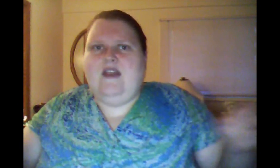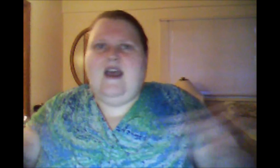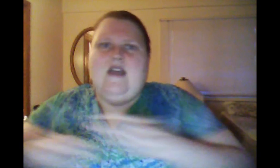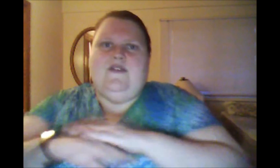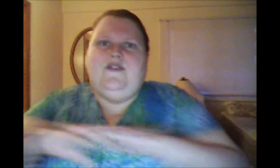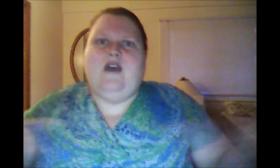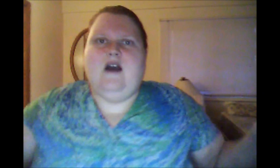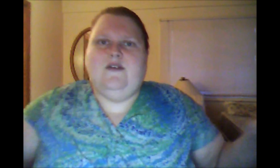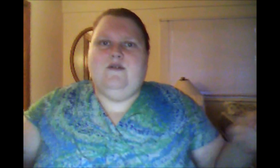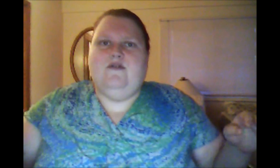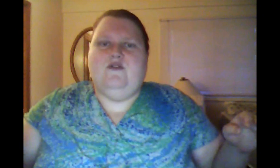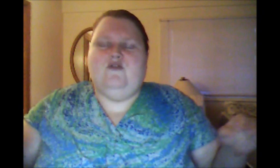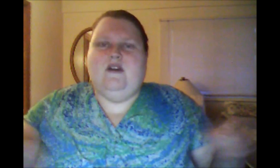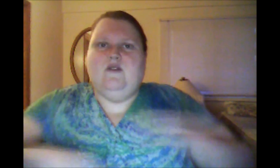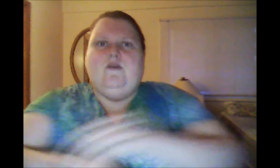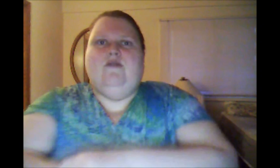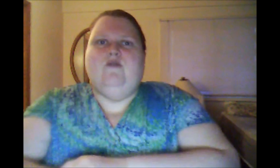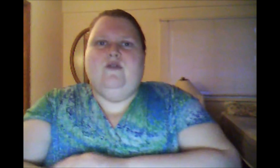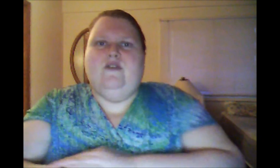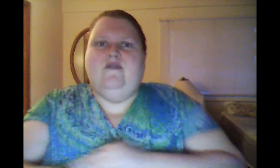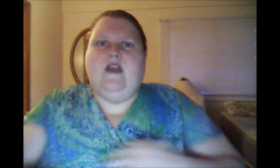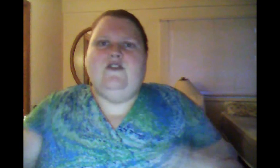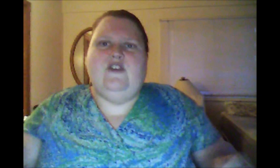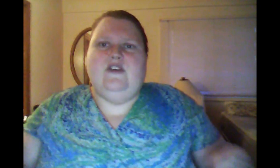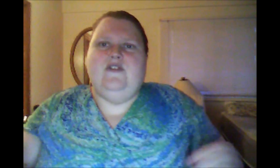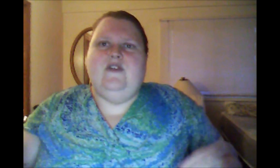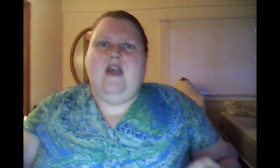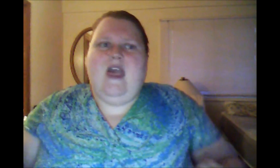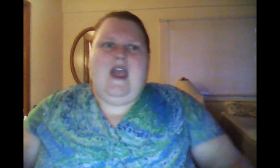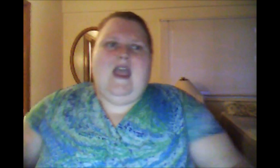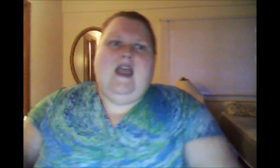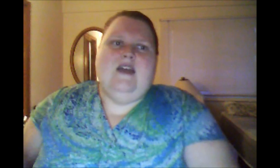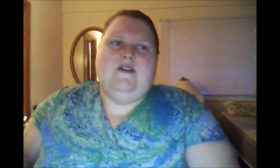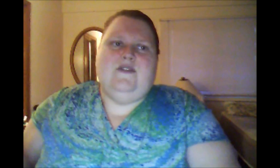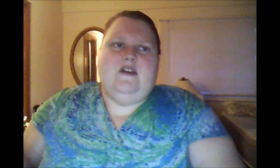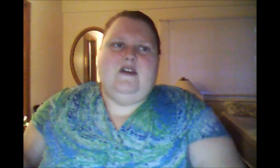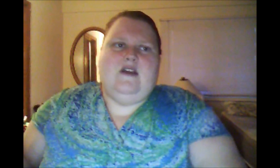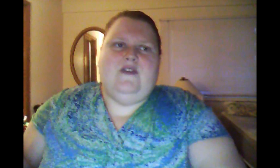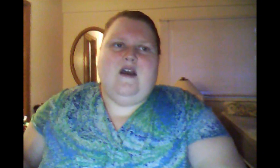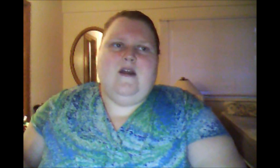diets. Stock the refrigerator with fruits and veggies. And I'll see you next time.